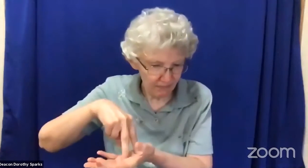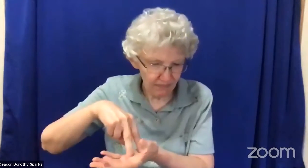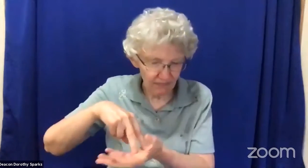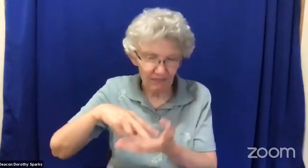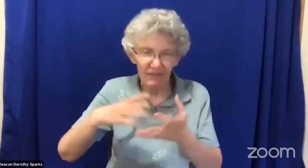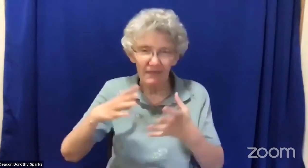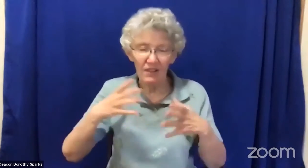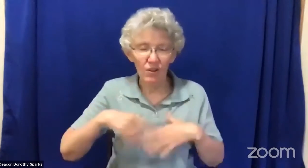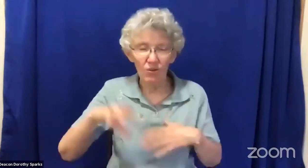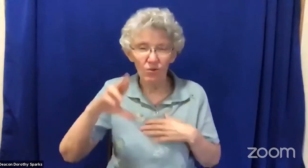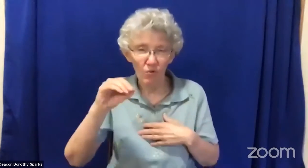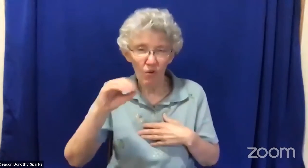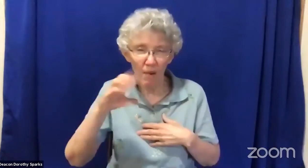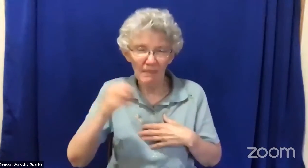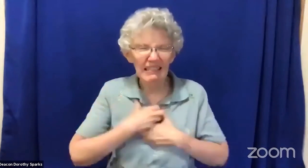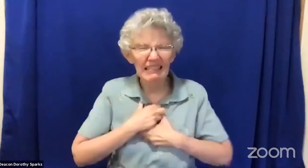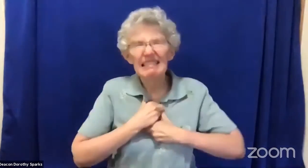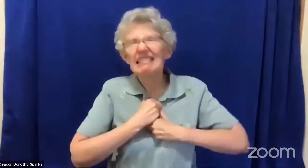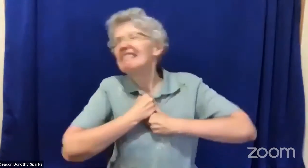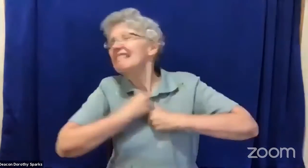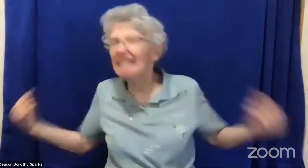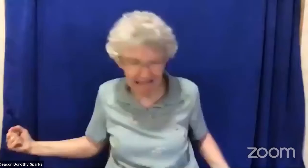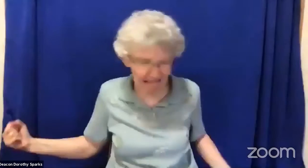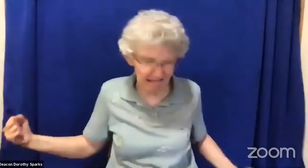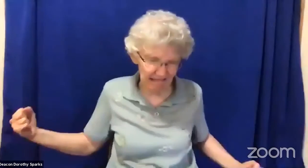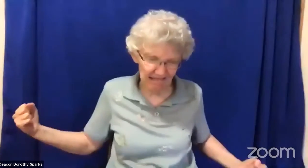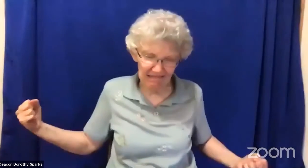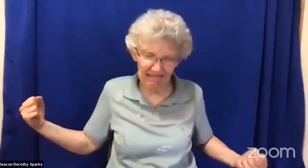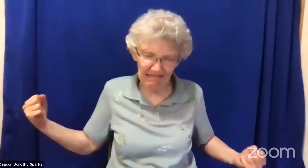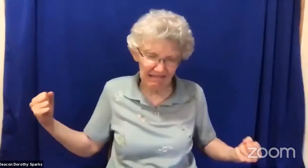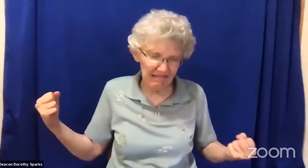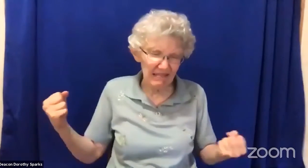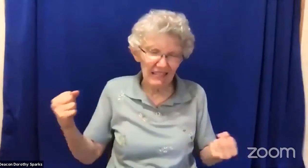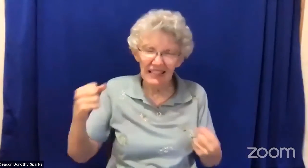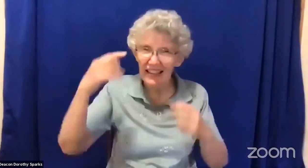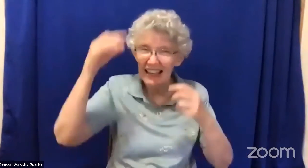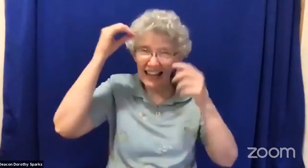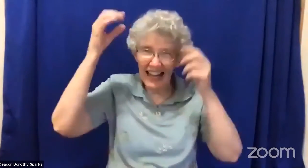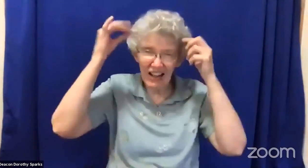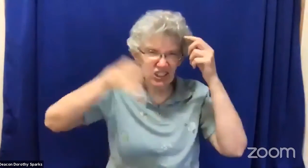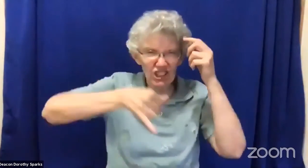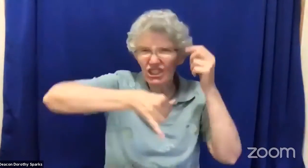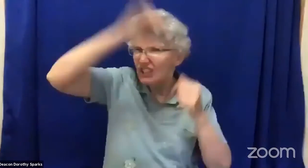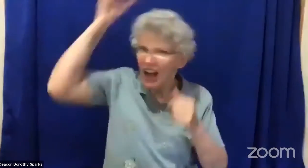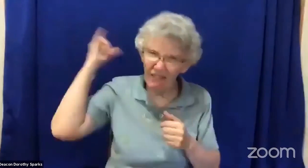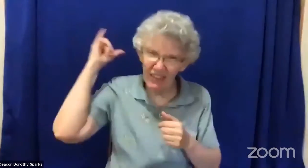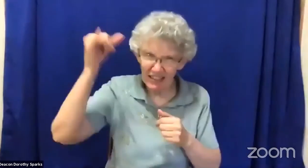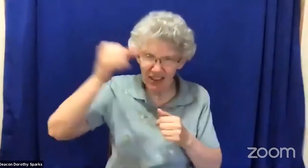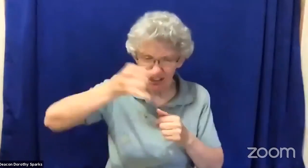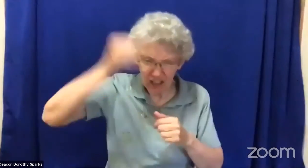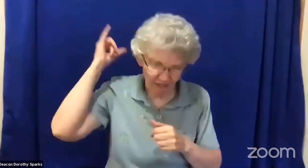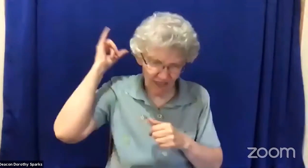he tore his clothes and shaved his head because of his great sorrow